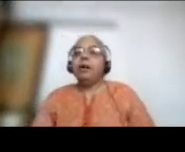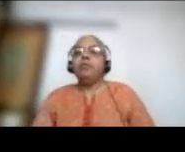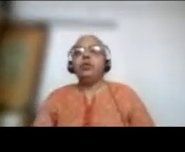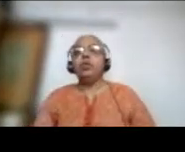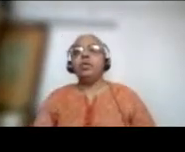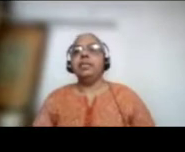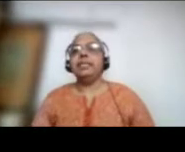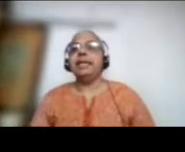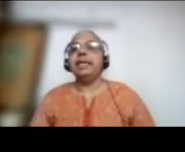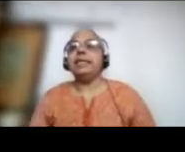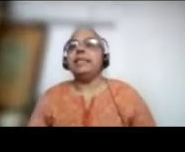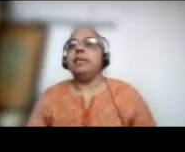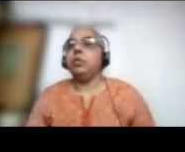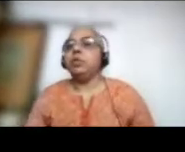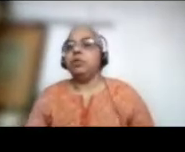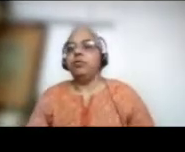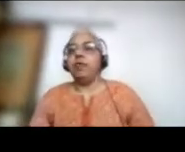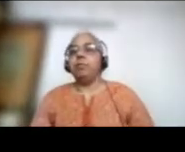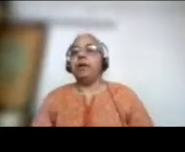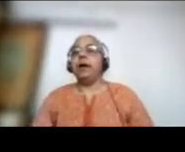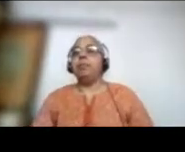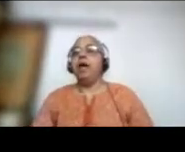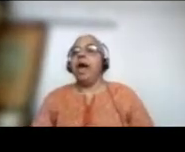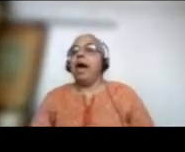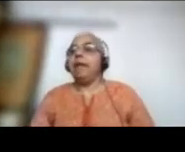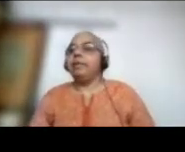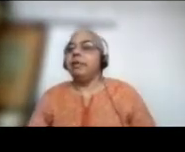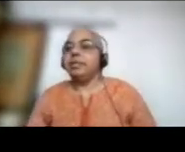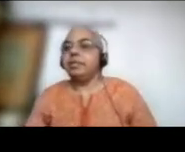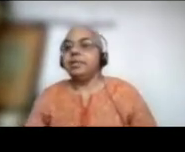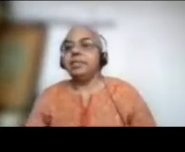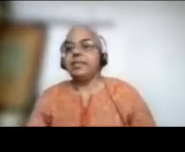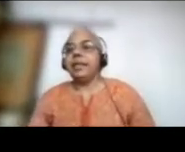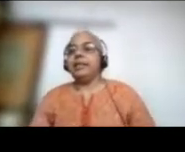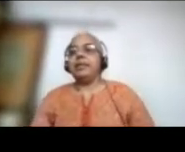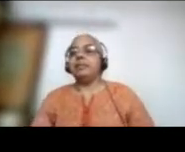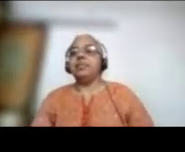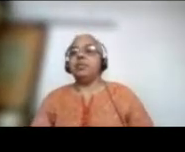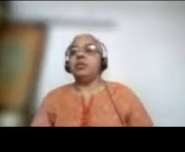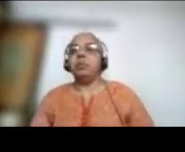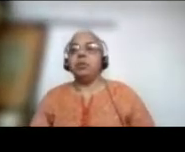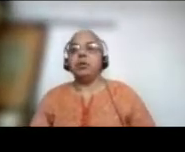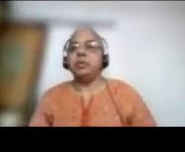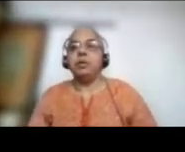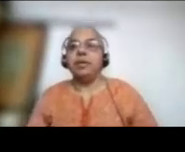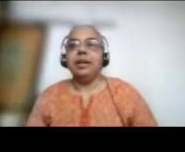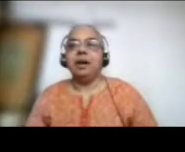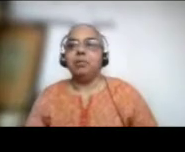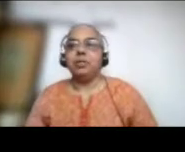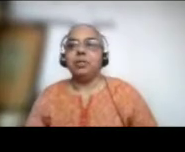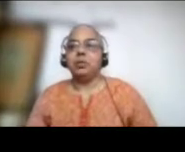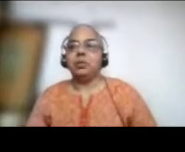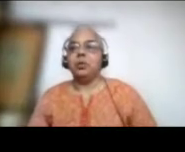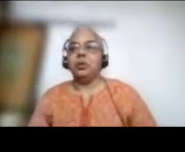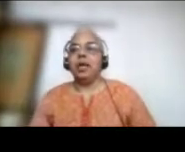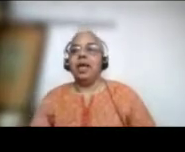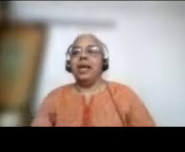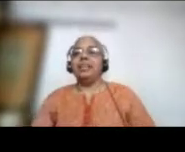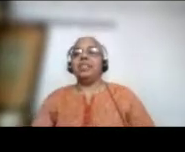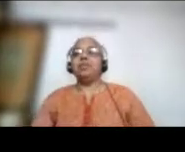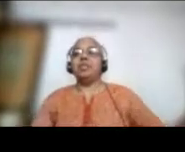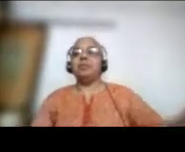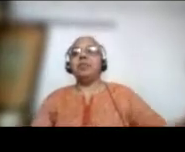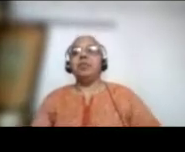What I have usually seen is that most of them come and they return saying that this is not possible in our school.